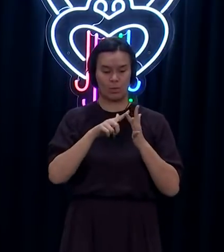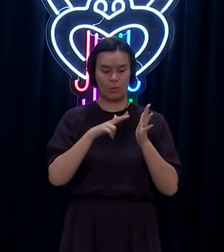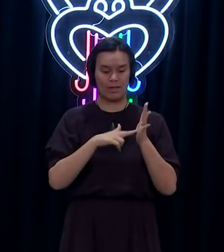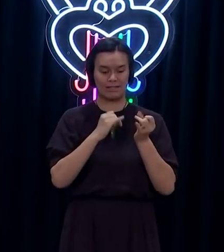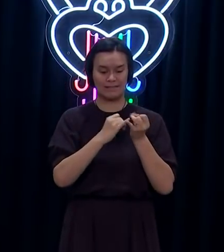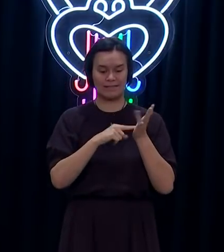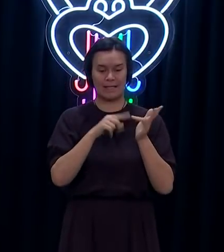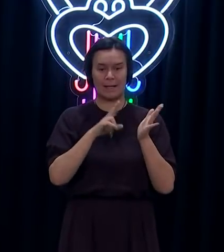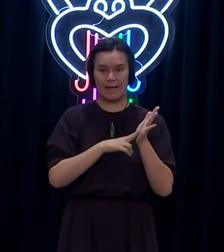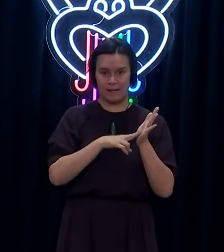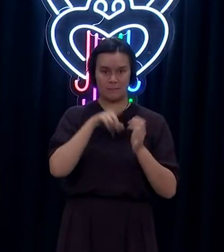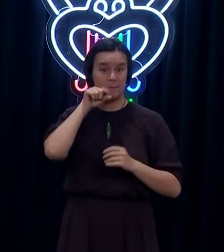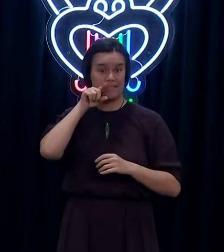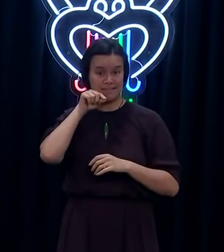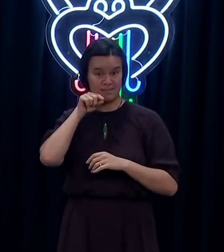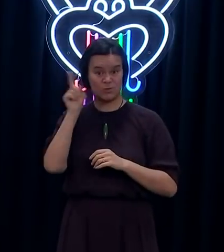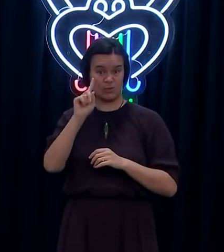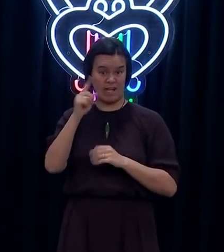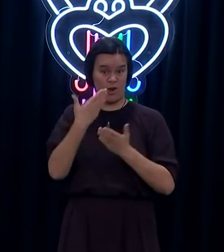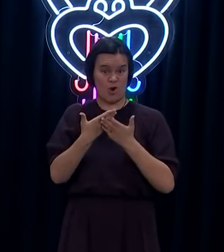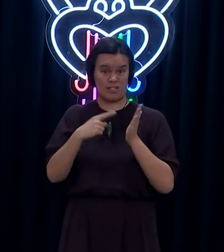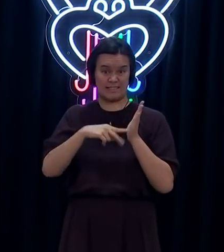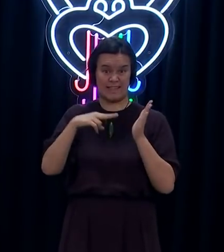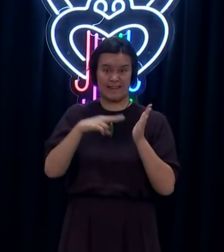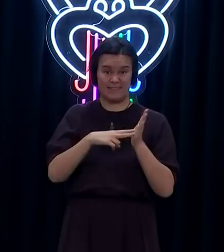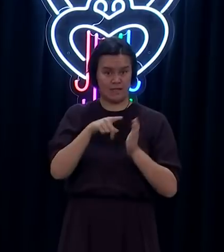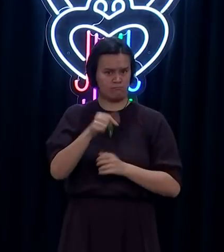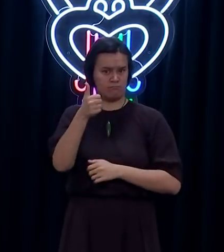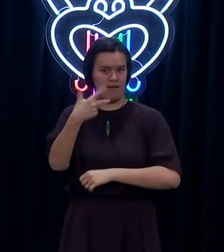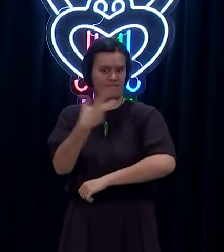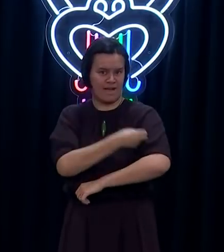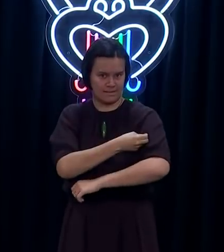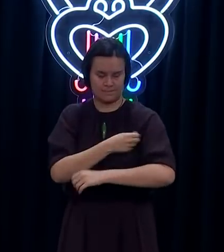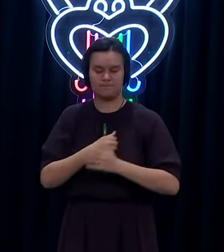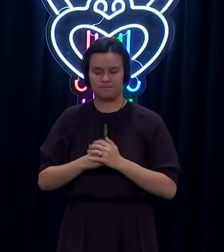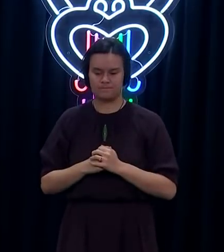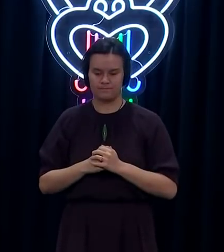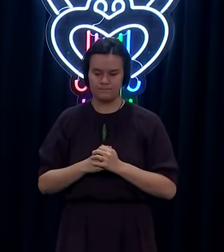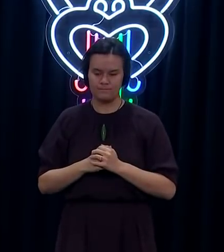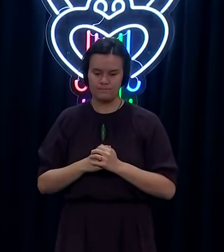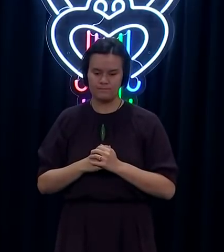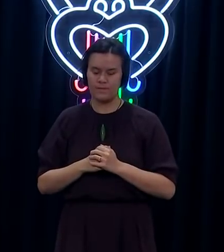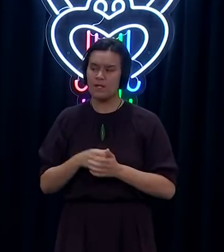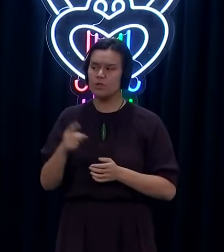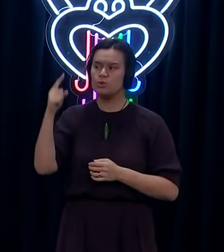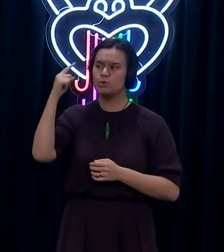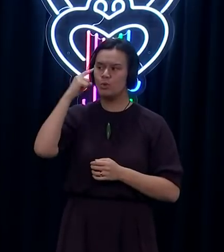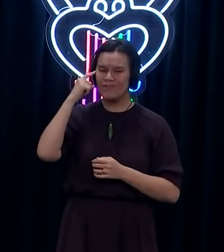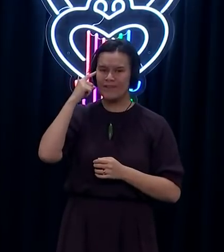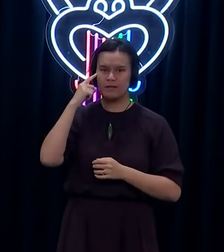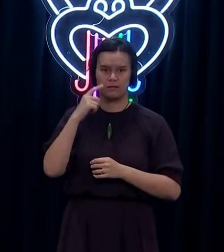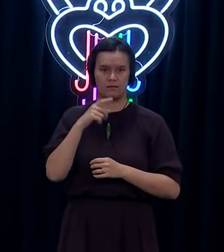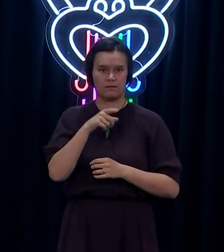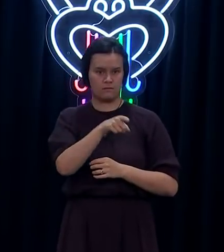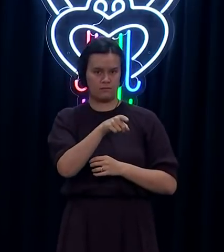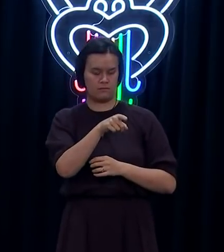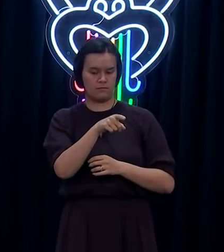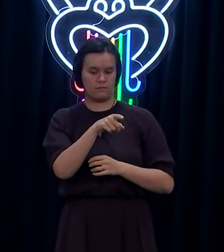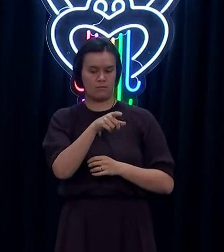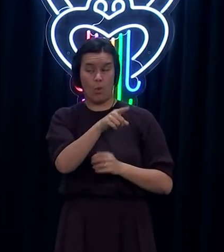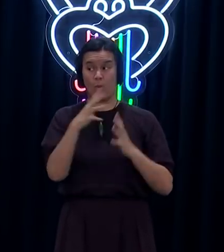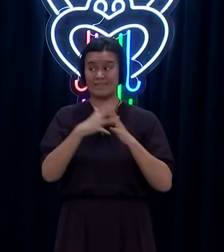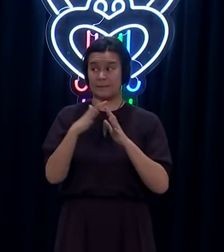Do you agree with him that New Zealand not being involved in AUKUS was likely down to quote sending the wrong signals after the election and he cites